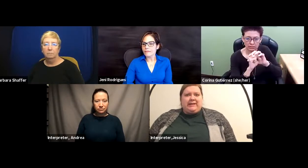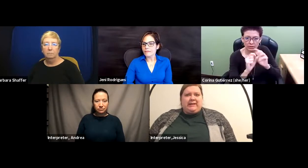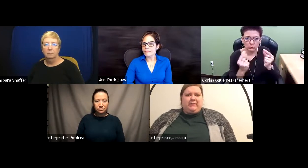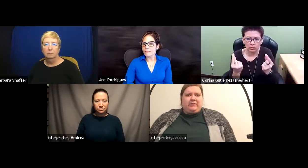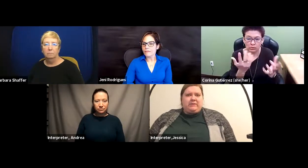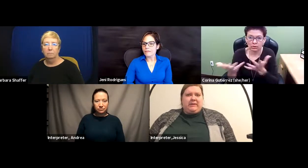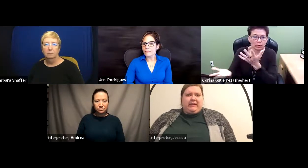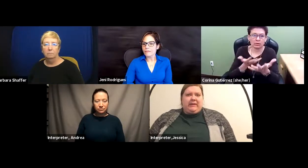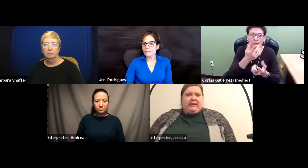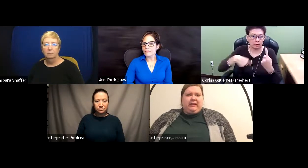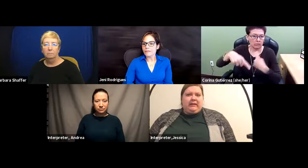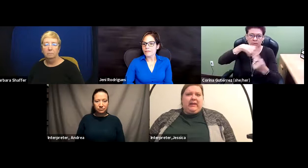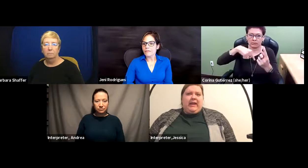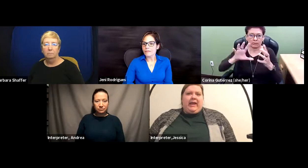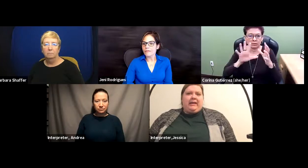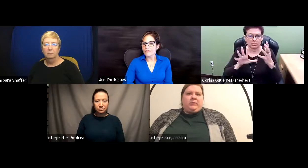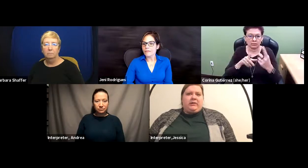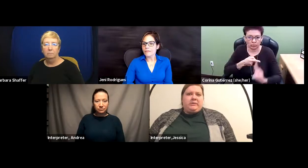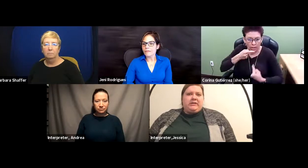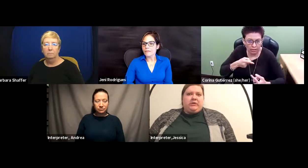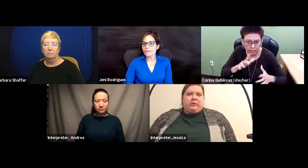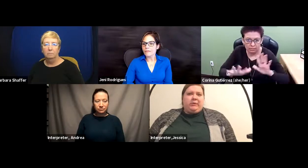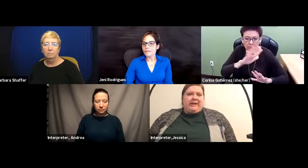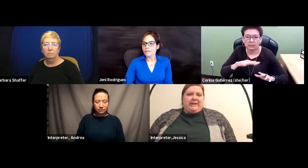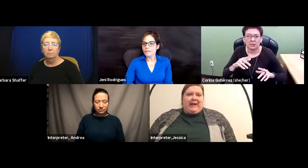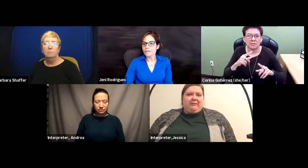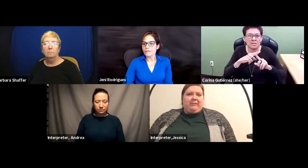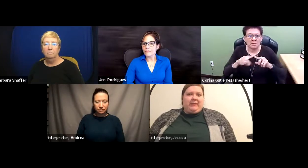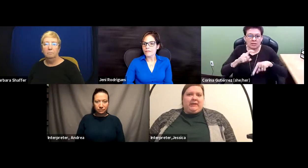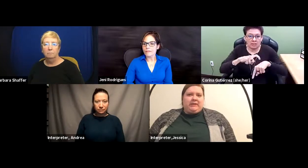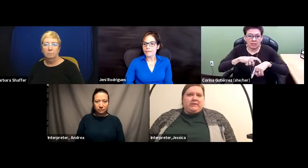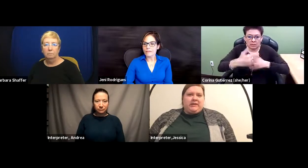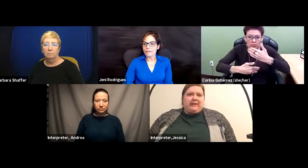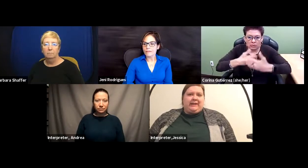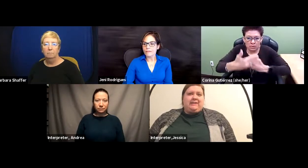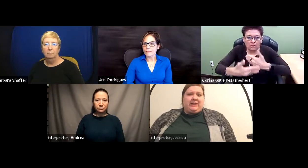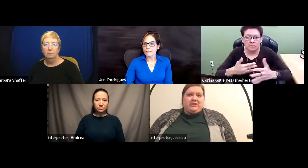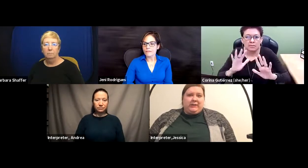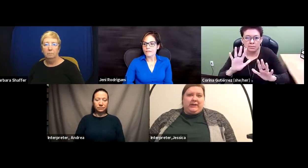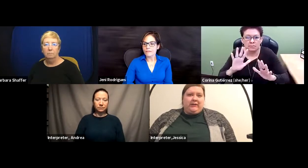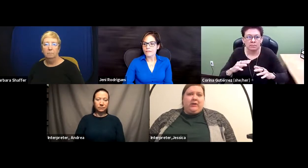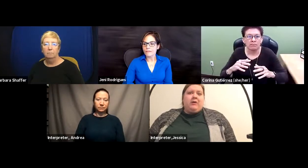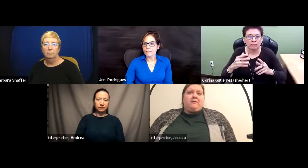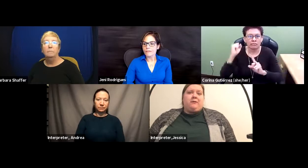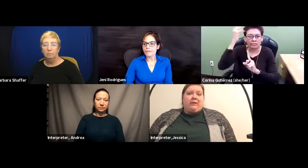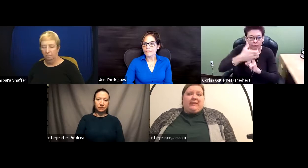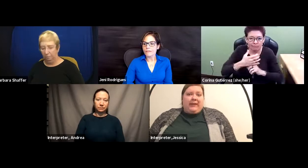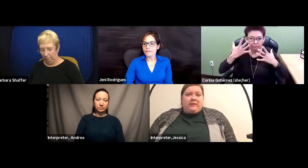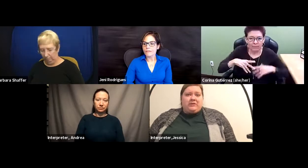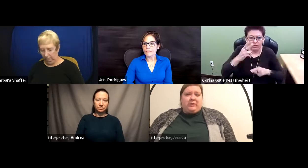and individuals becoming ill. And what do we do when we need to have people in close contact and touching one another for language to